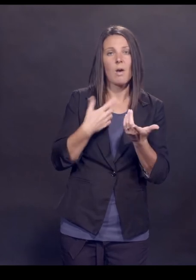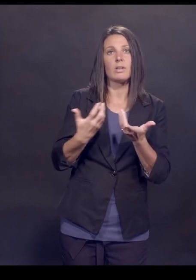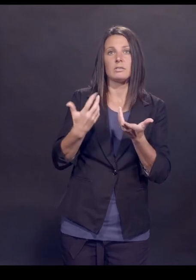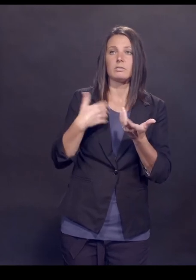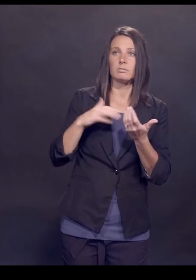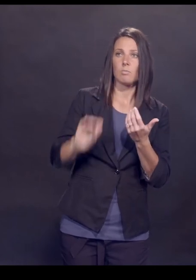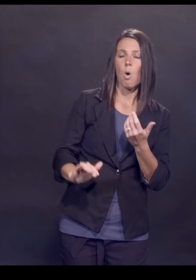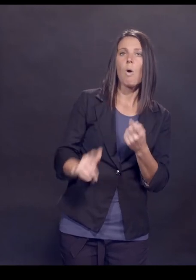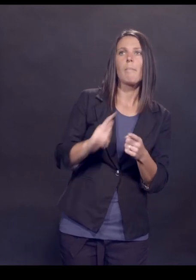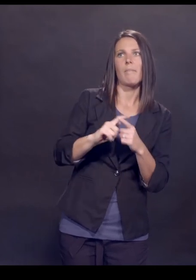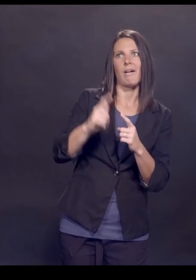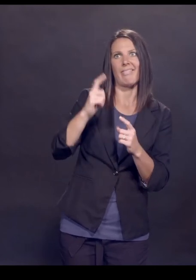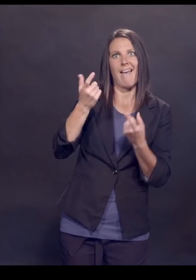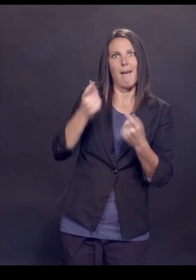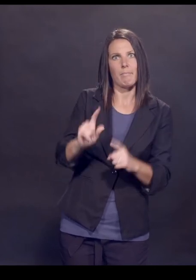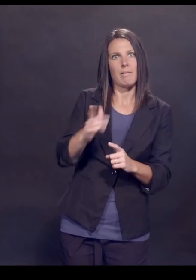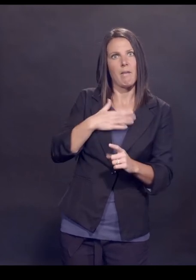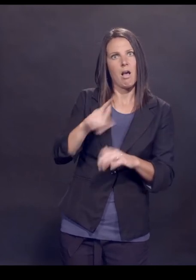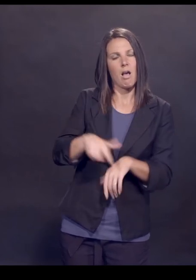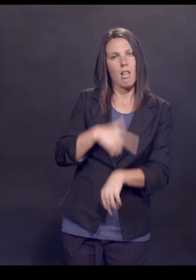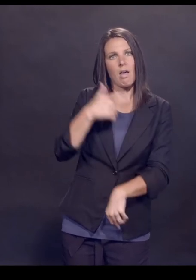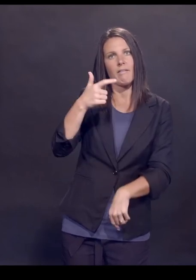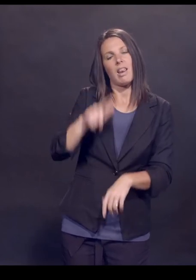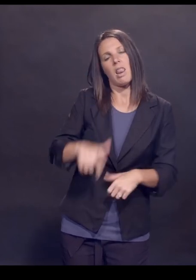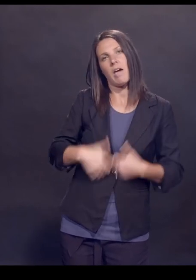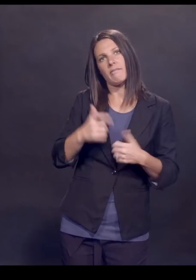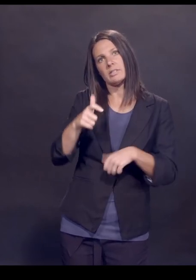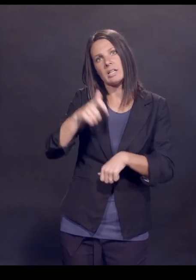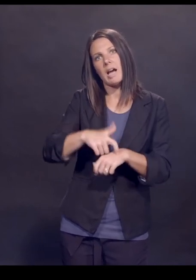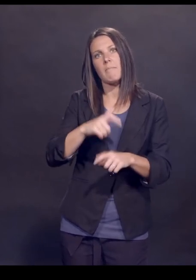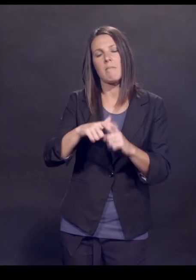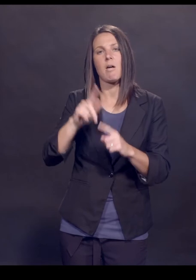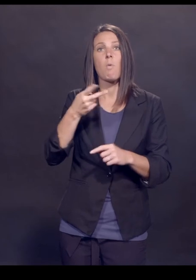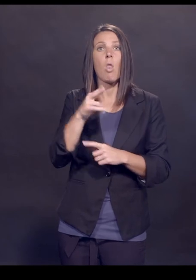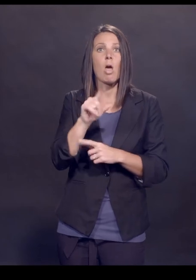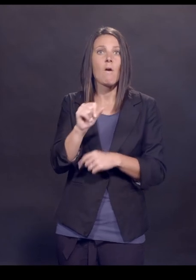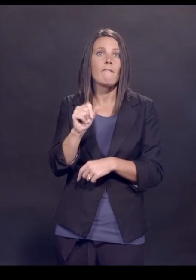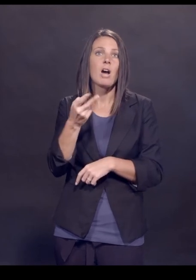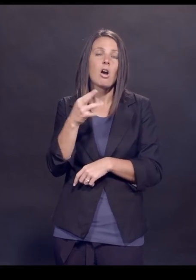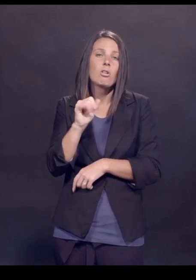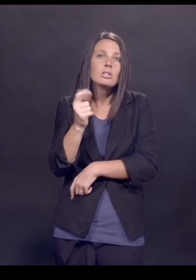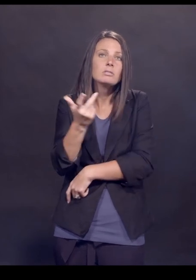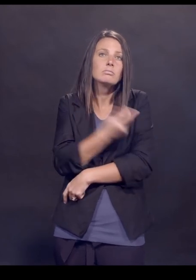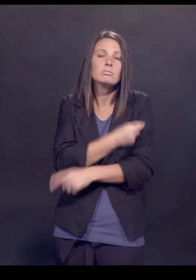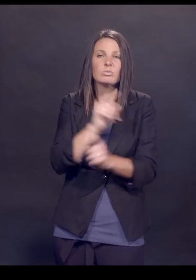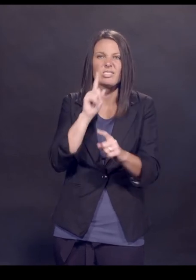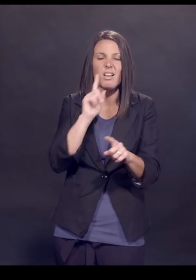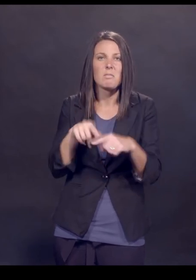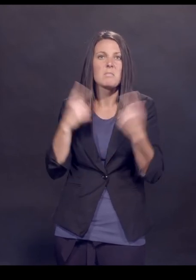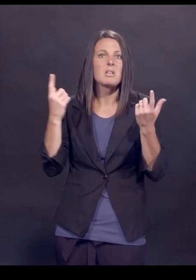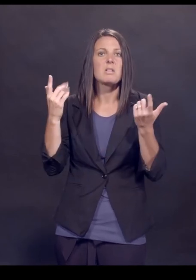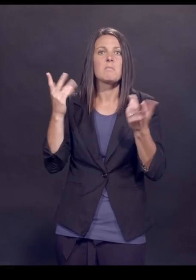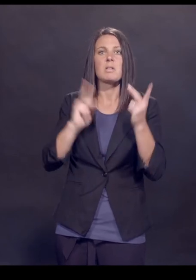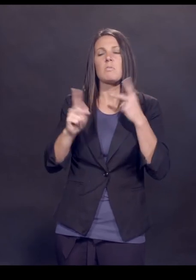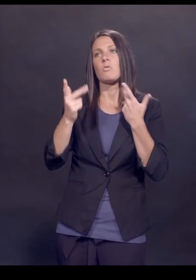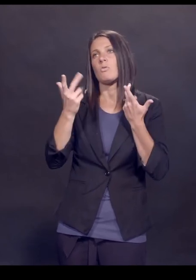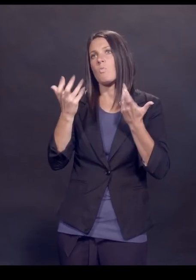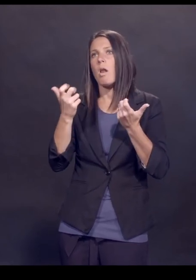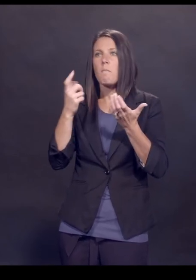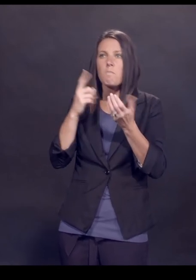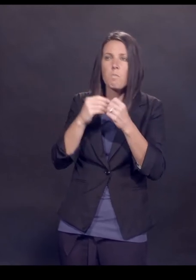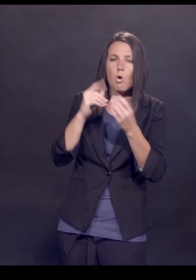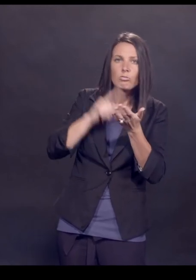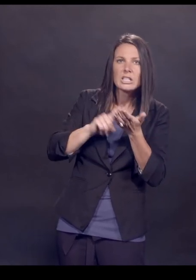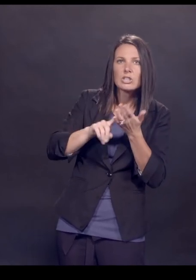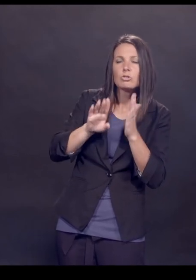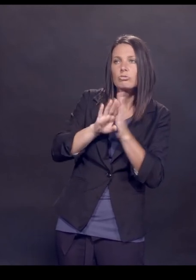little boy, but I mean, that happened in my lifetime. Polio virus was the enemy. I mean, we created the March of Dimes to do research, to